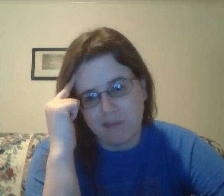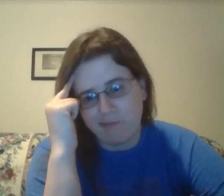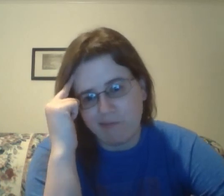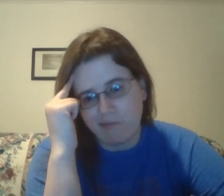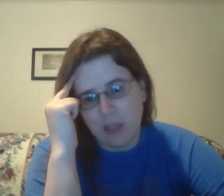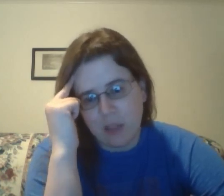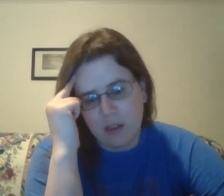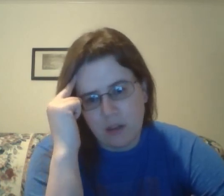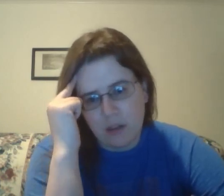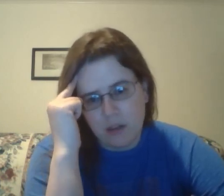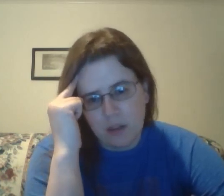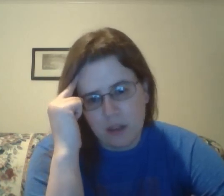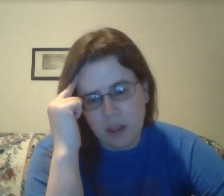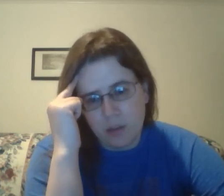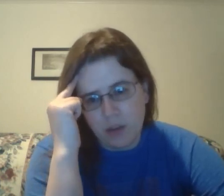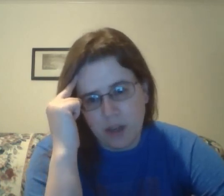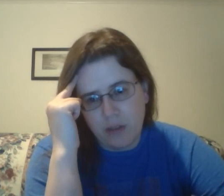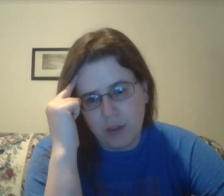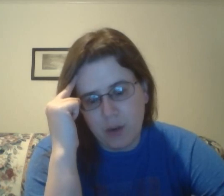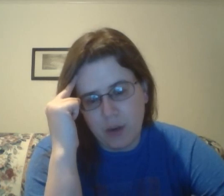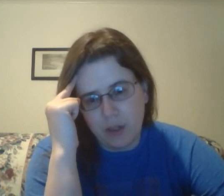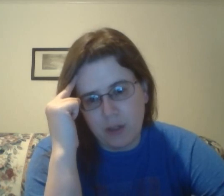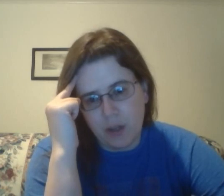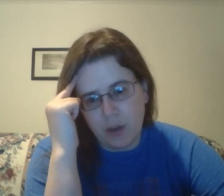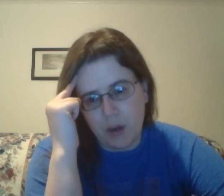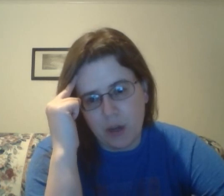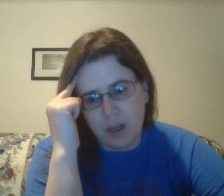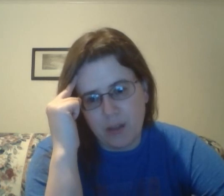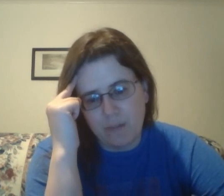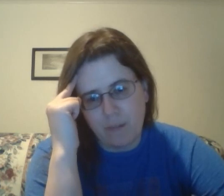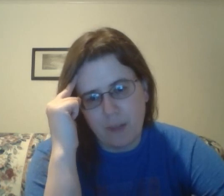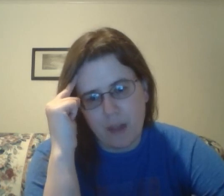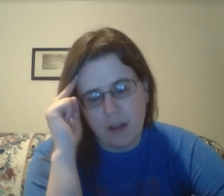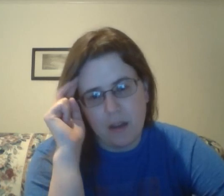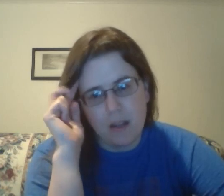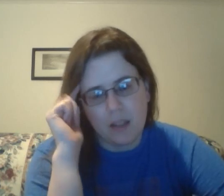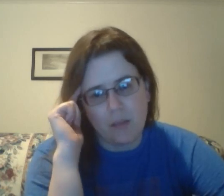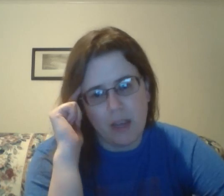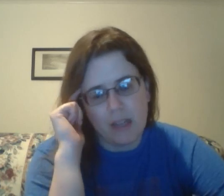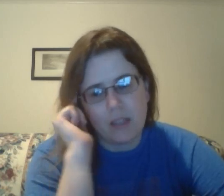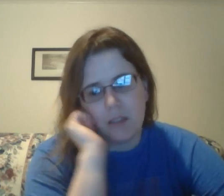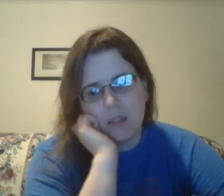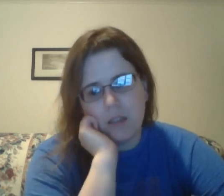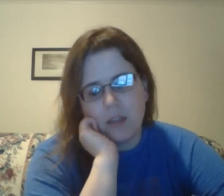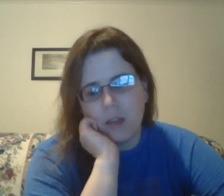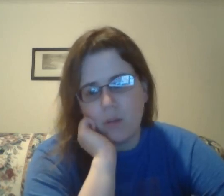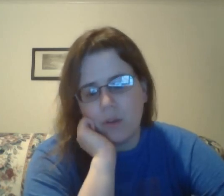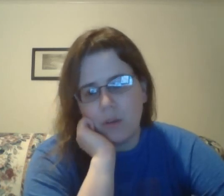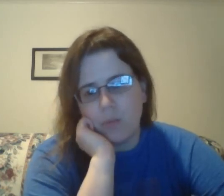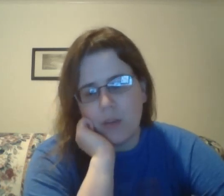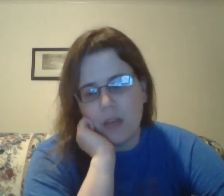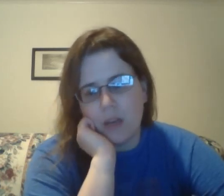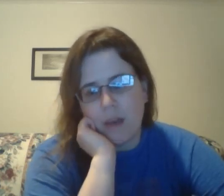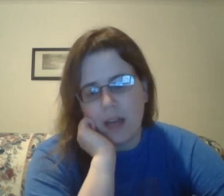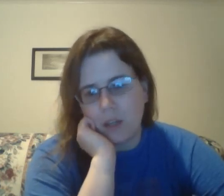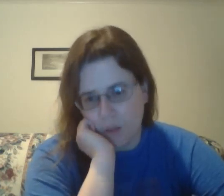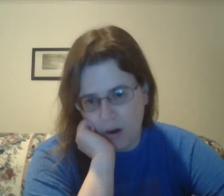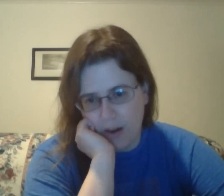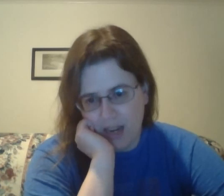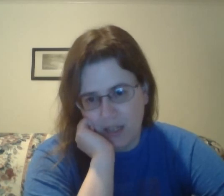I guess we're going to have to do it. So, uh, that's going to be it. I'm going to be back tomorrow night